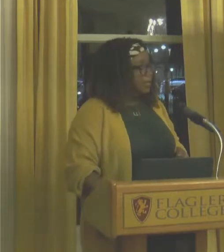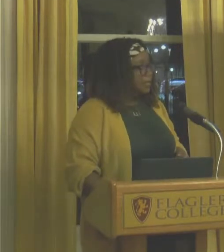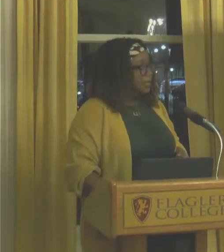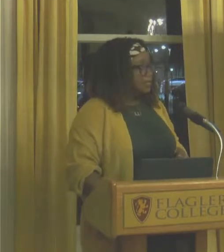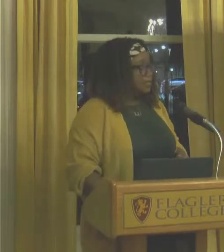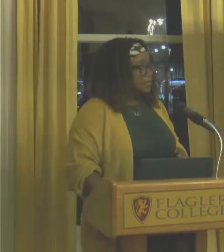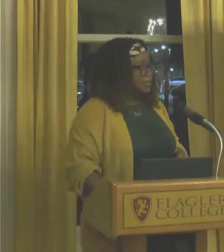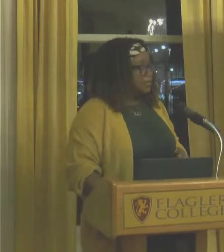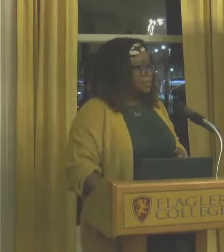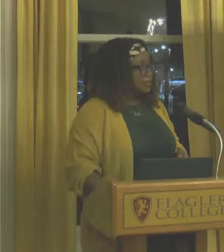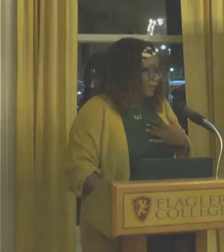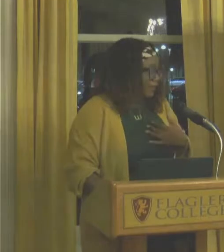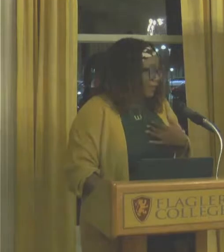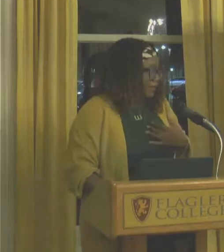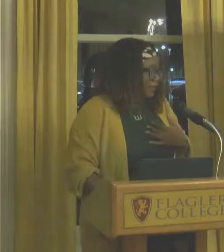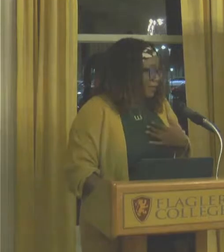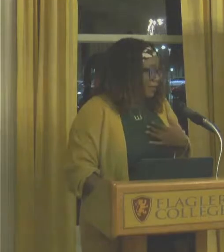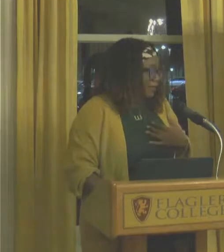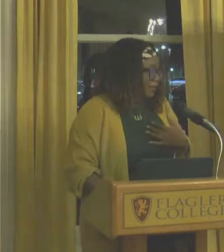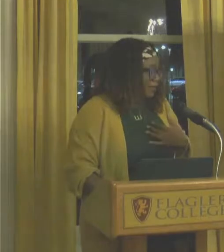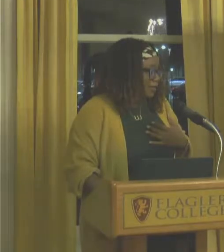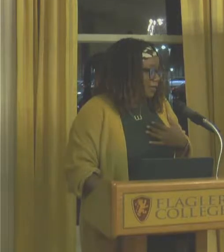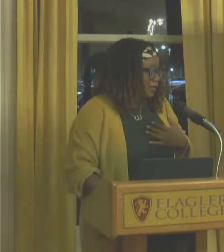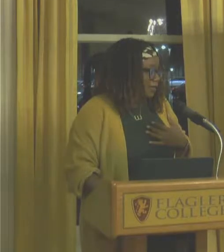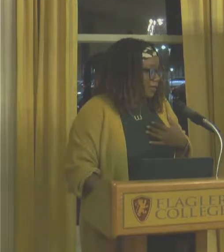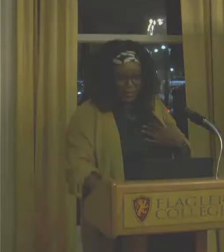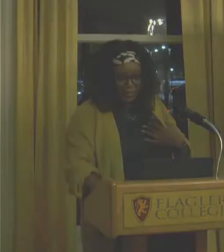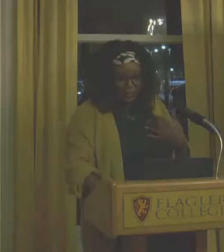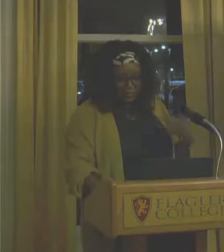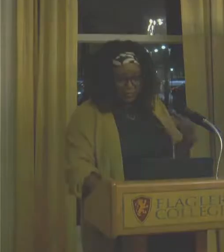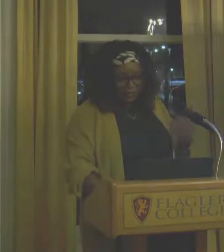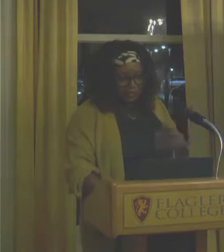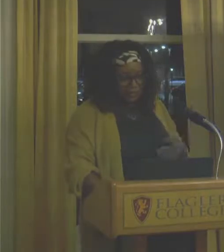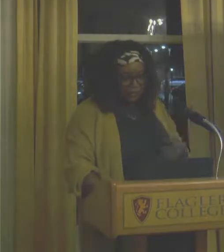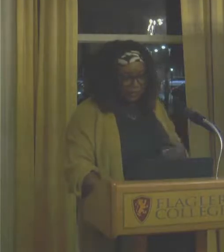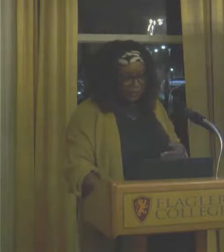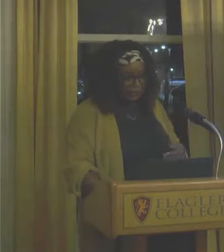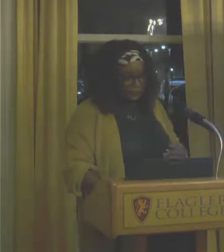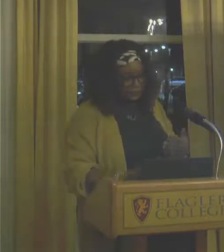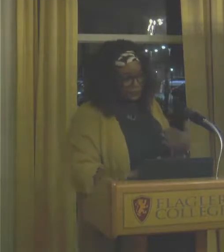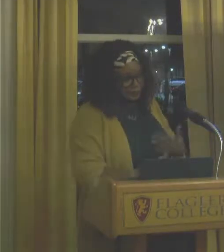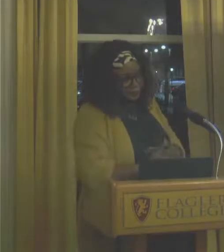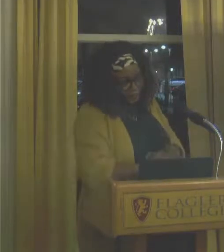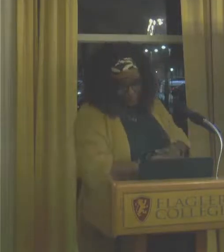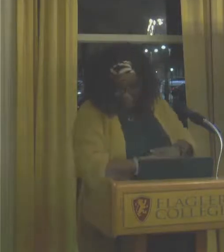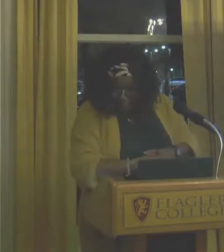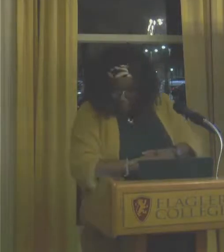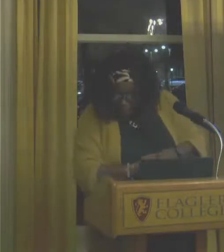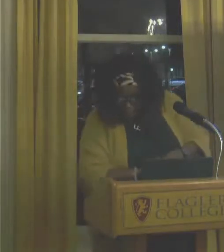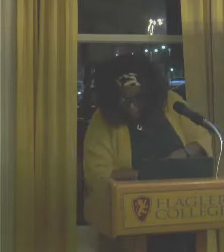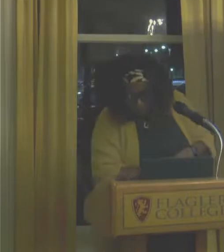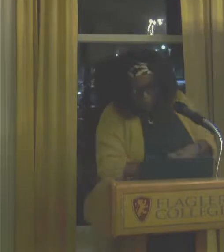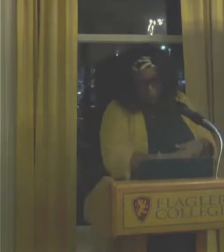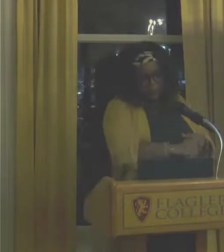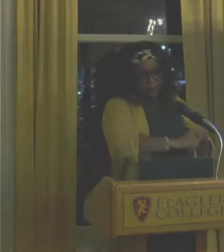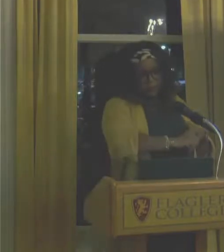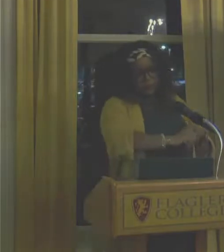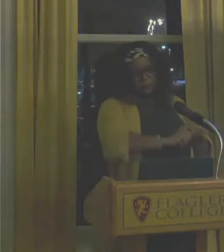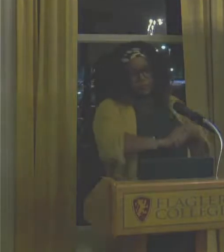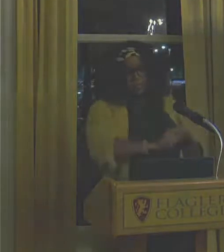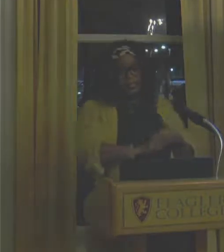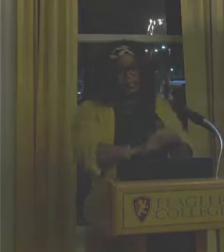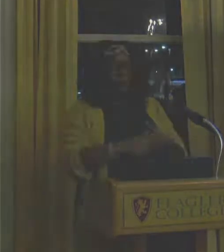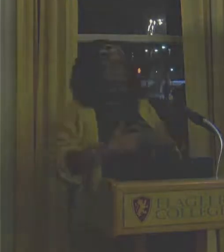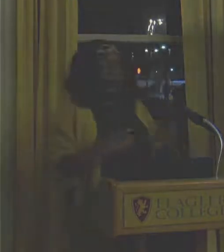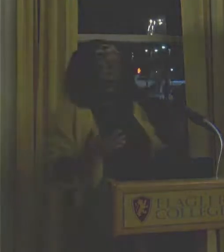They just decided to do this. And I just think that's, you know, just to engage in that way. All right. Last show I'm going to talk about